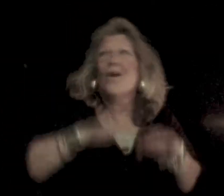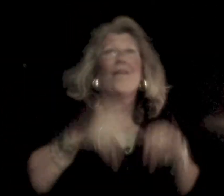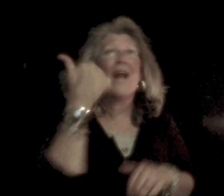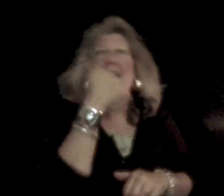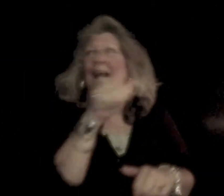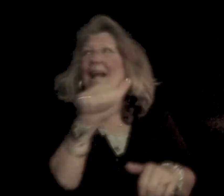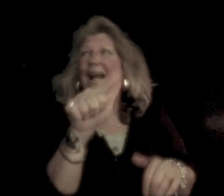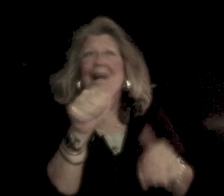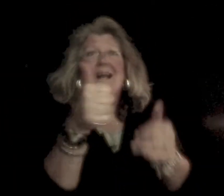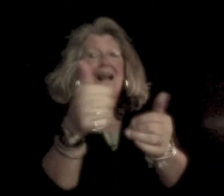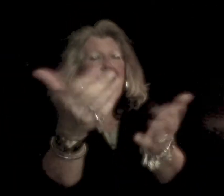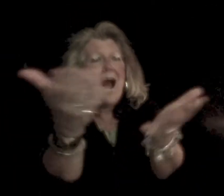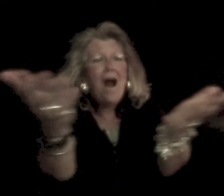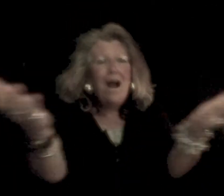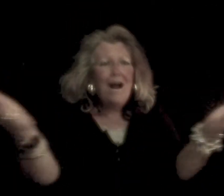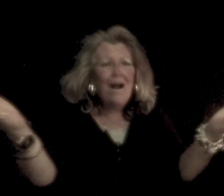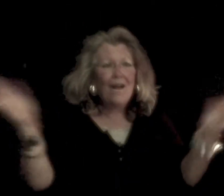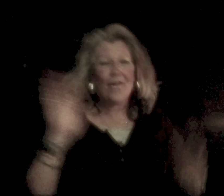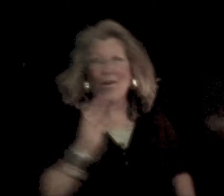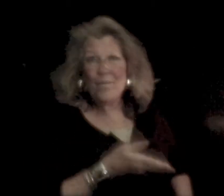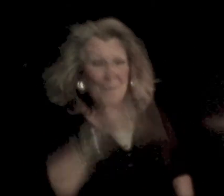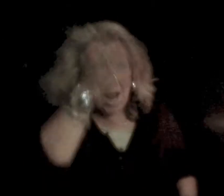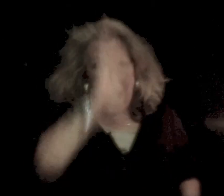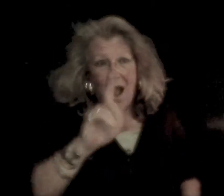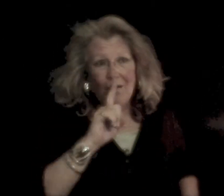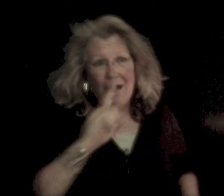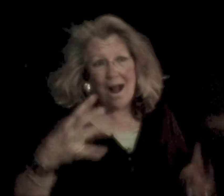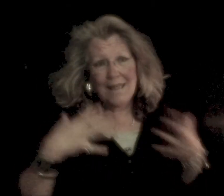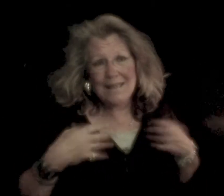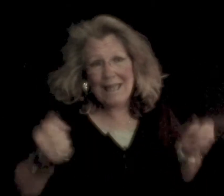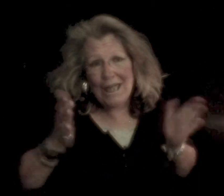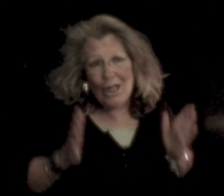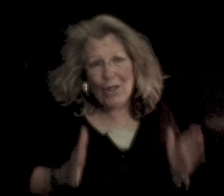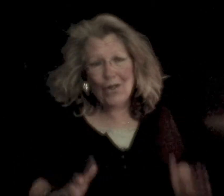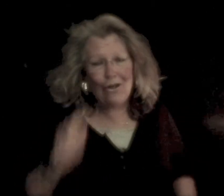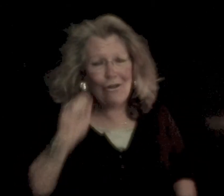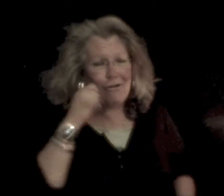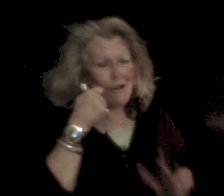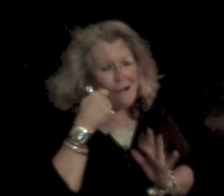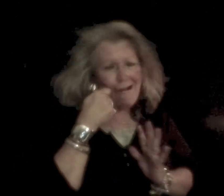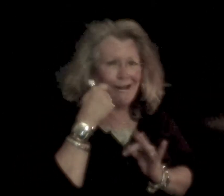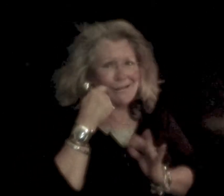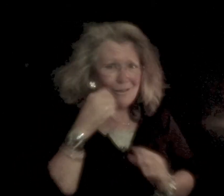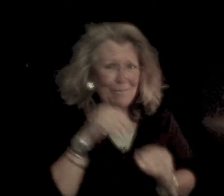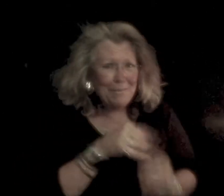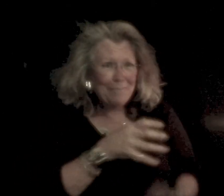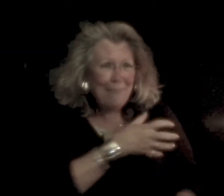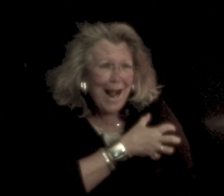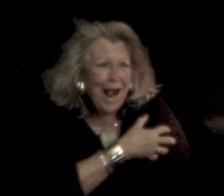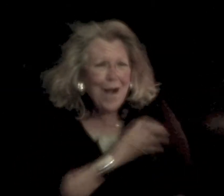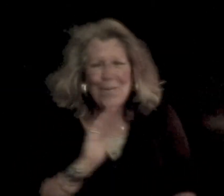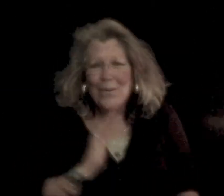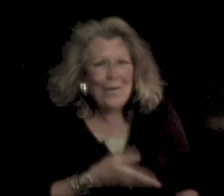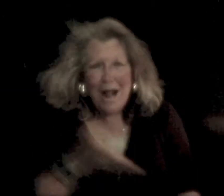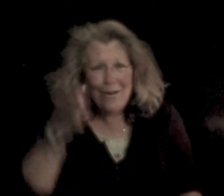than any other Our God is healer Awesome in power Our